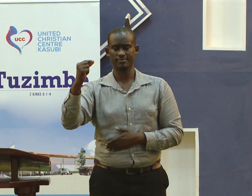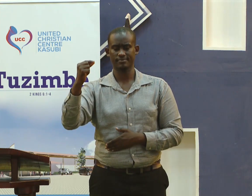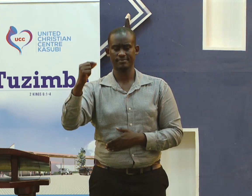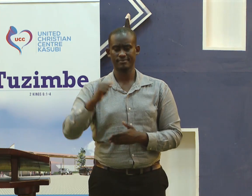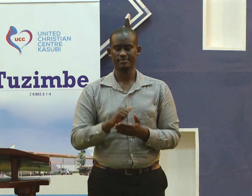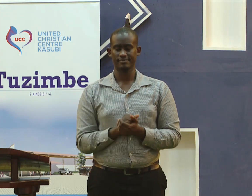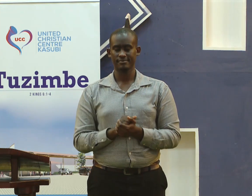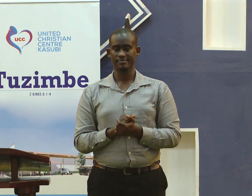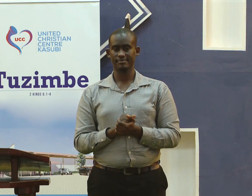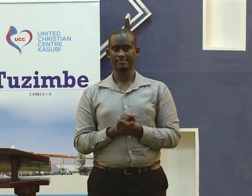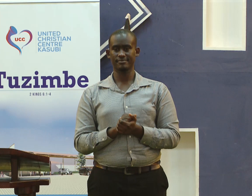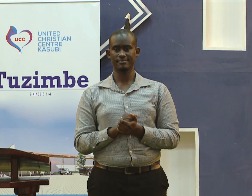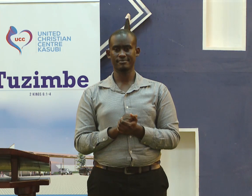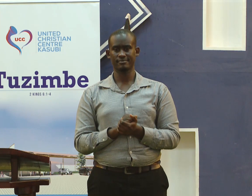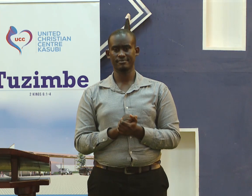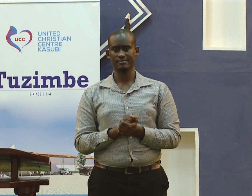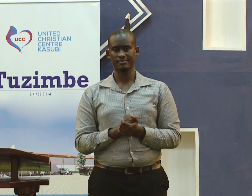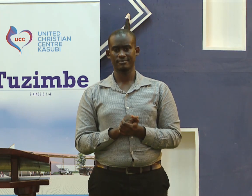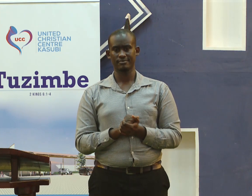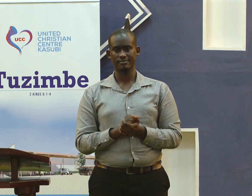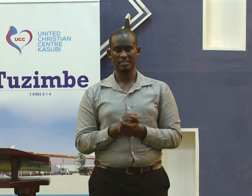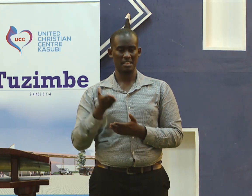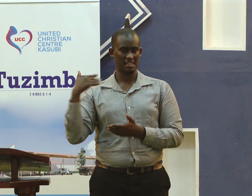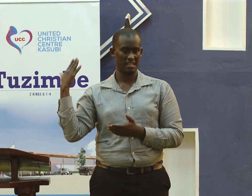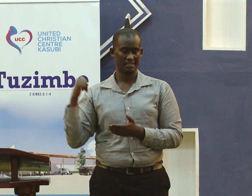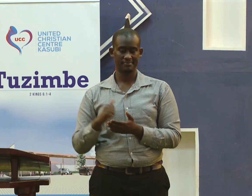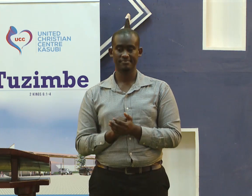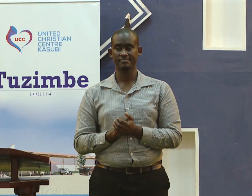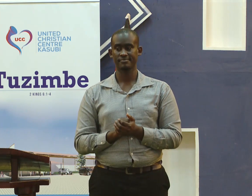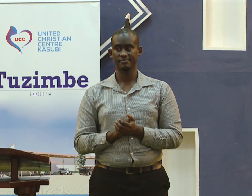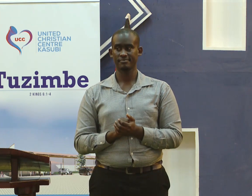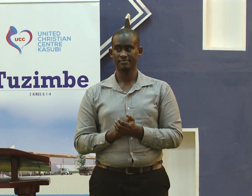minister or servant you must have advanced age.